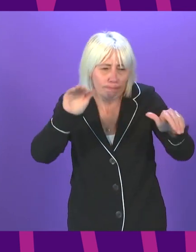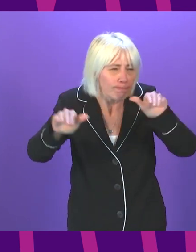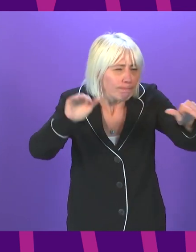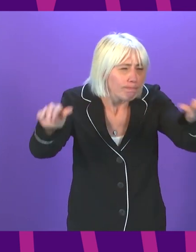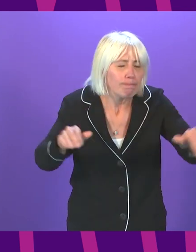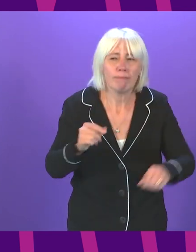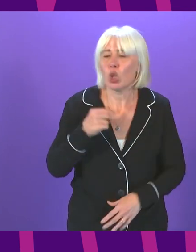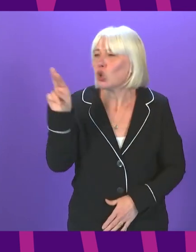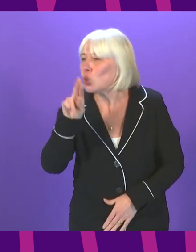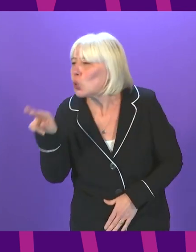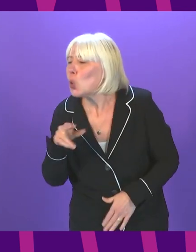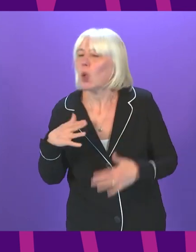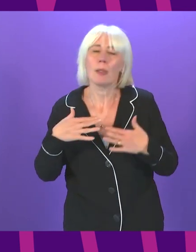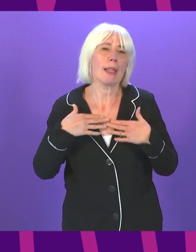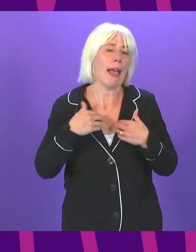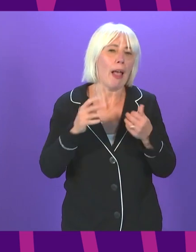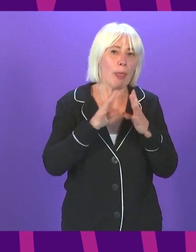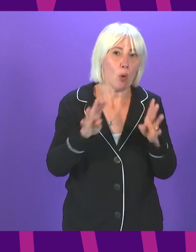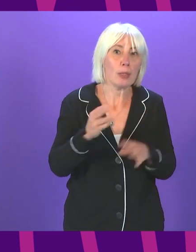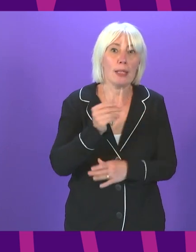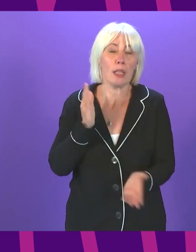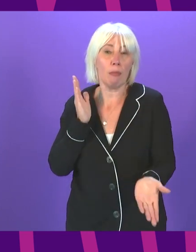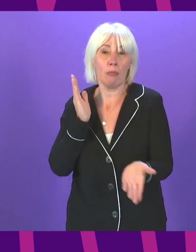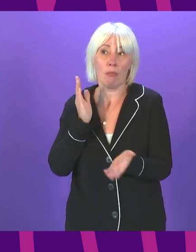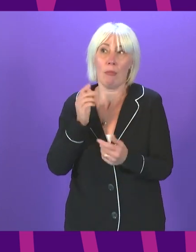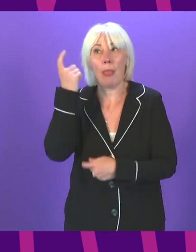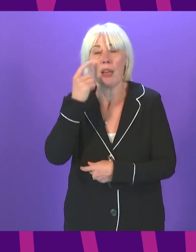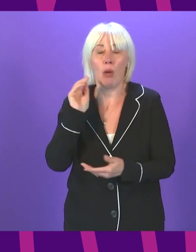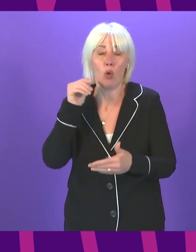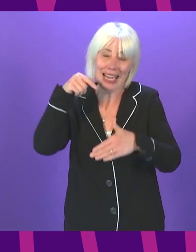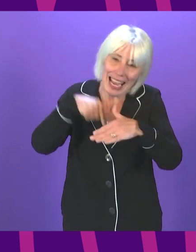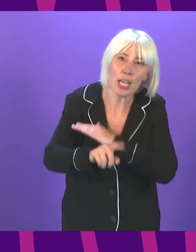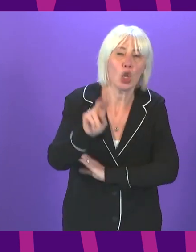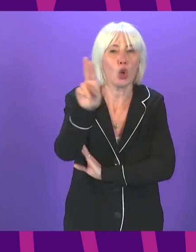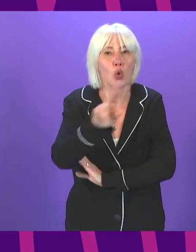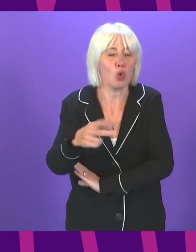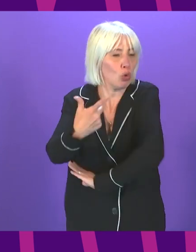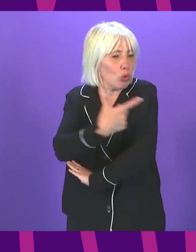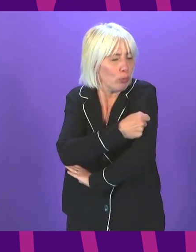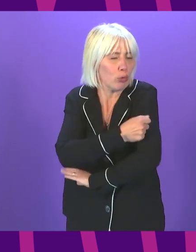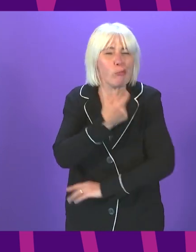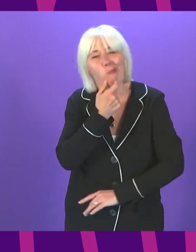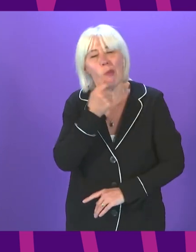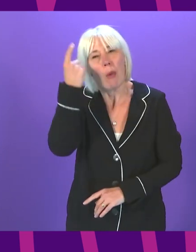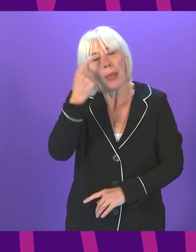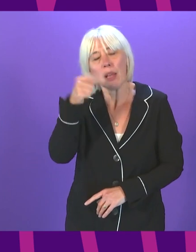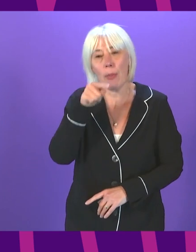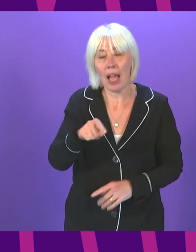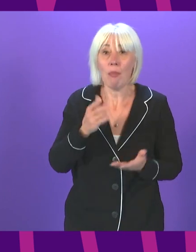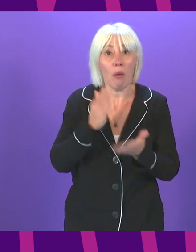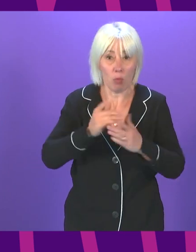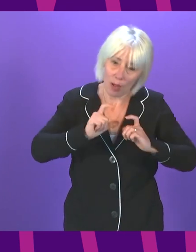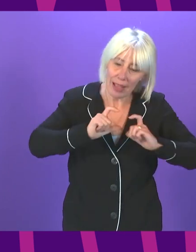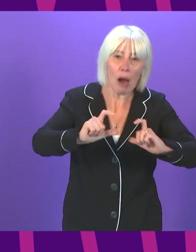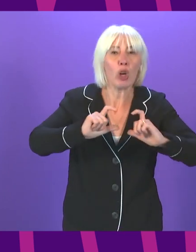health boards are already looking at taking vaccination directly into schools and that process will continue. So all of these things we will continue